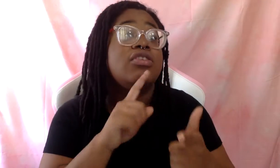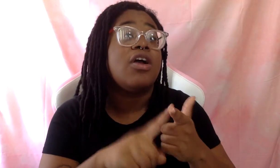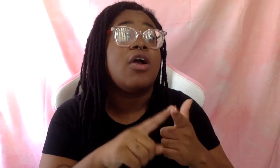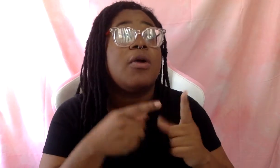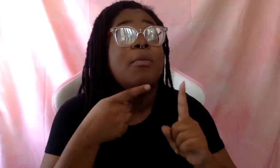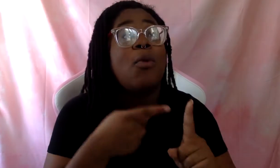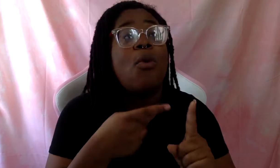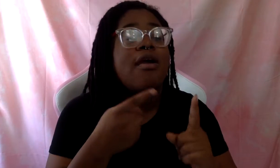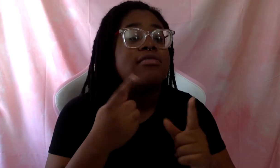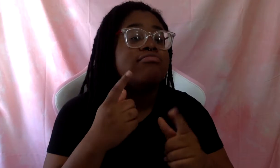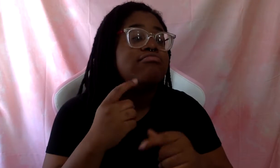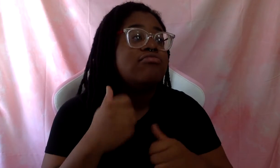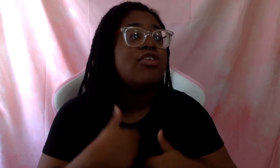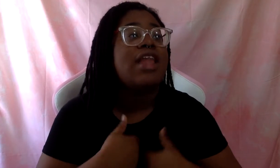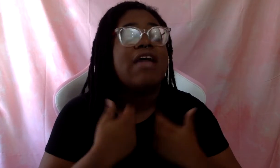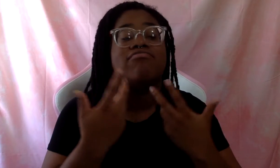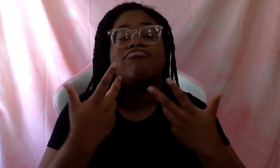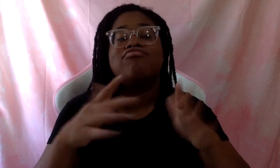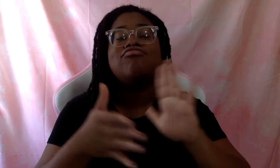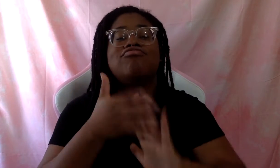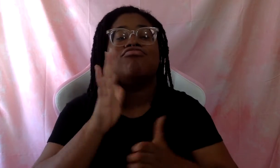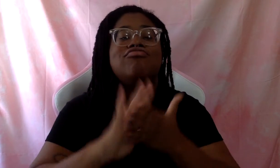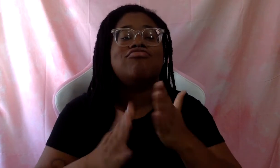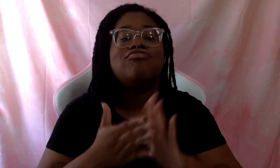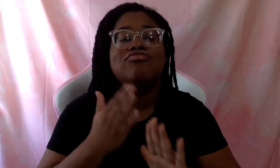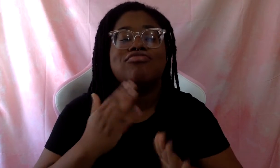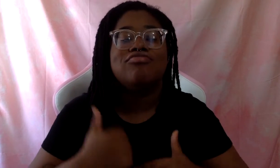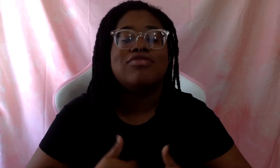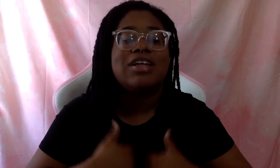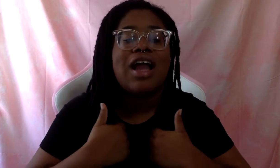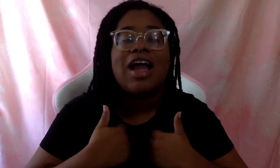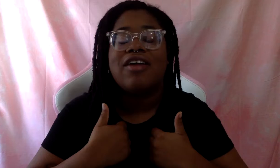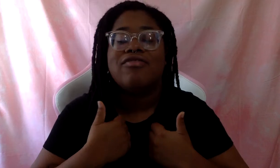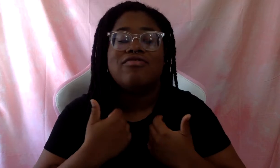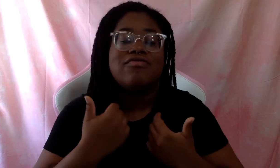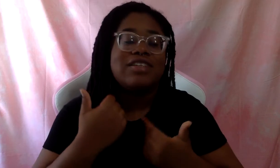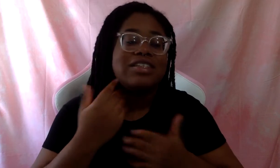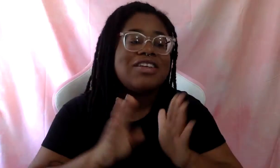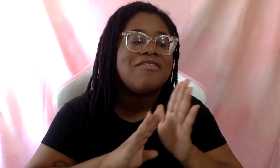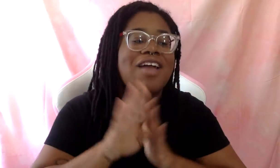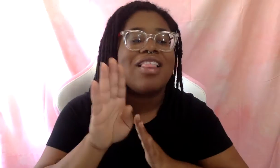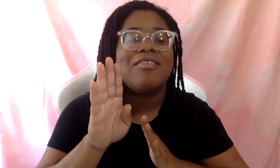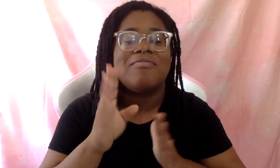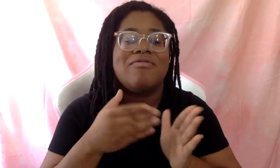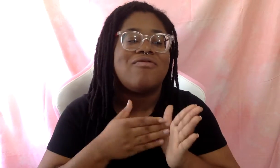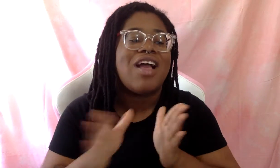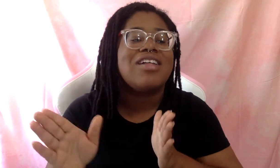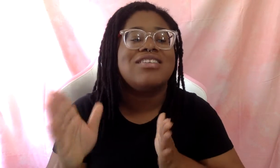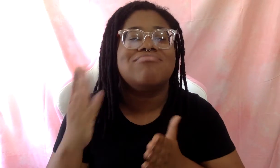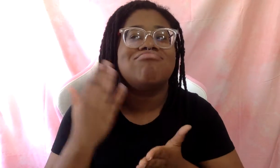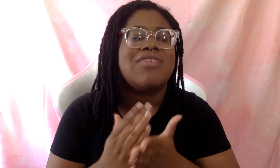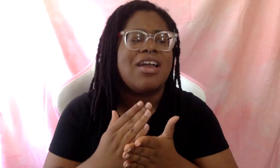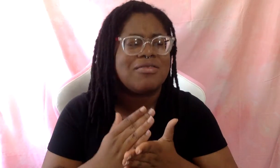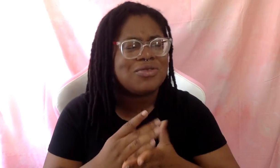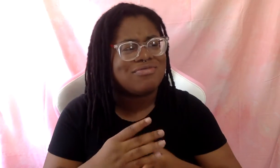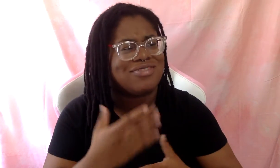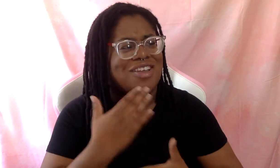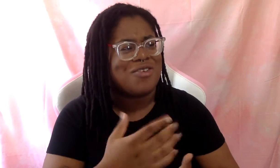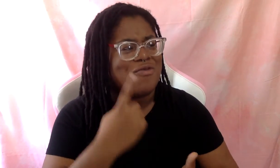you're done. You're done learning. You're done developing. You're done reflecting. And I appreciate you making emphasis of it. One of the things I want to make emphasis